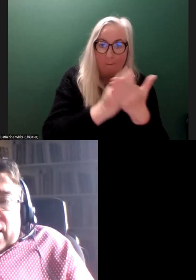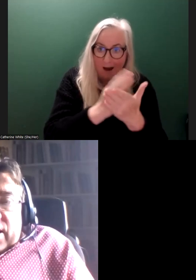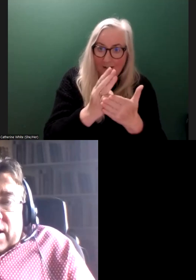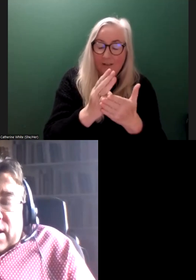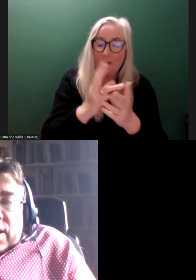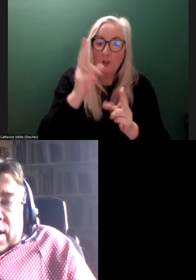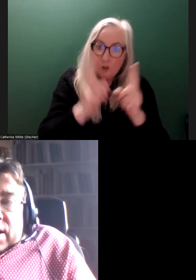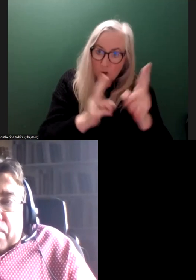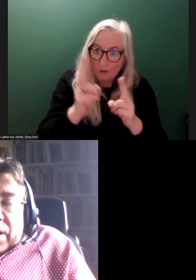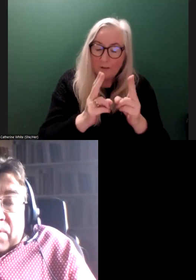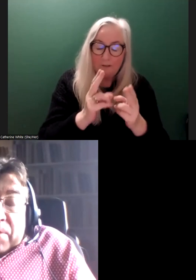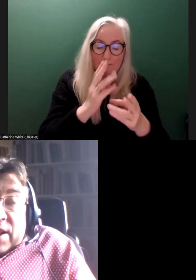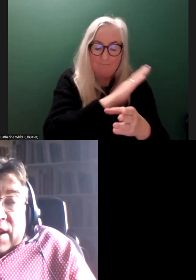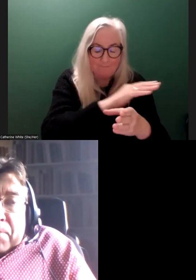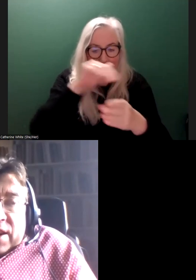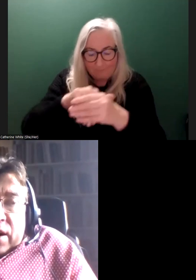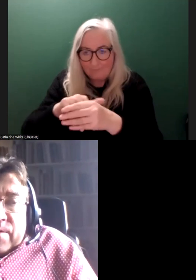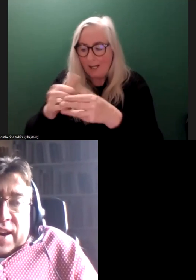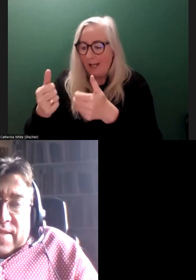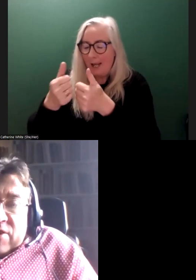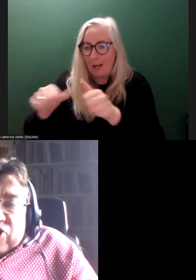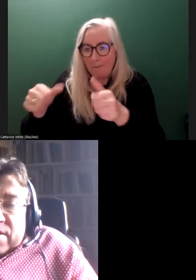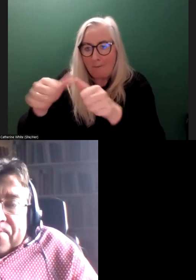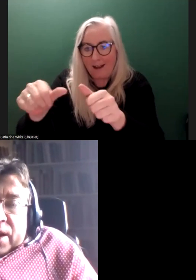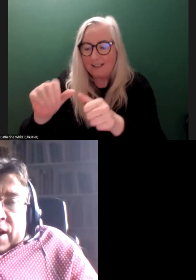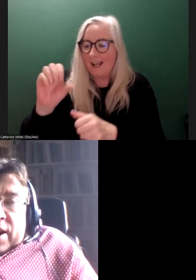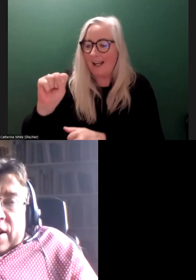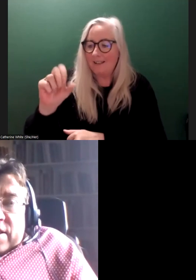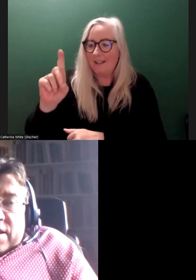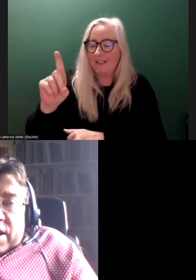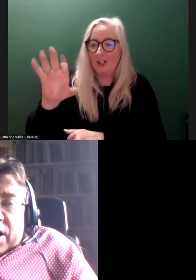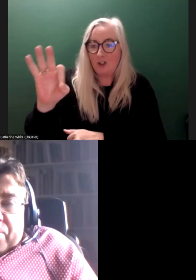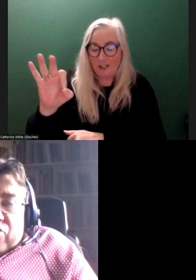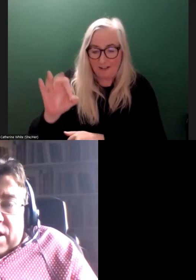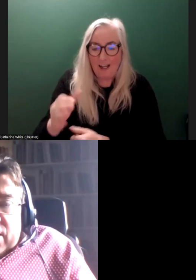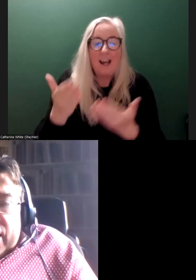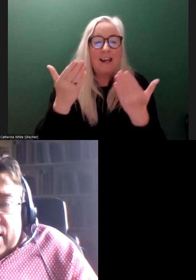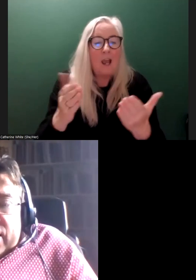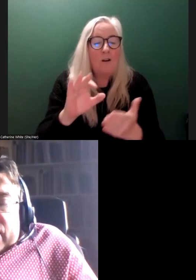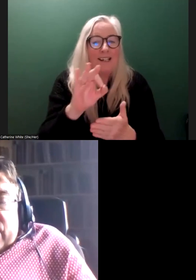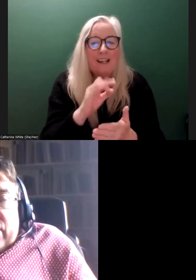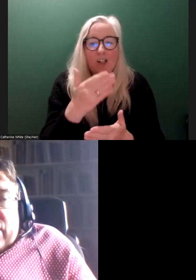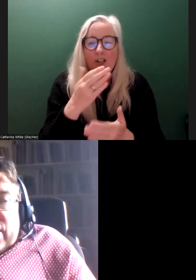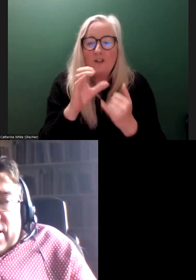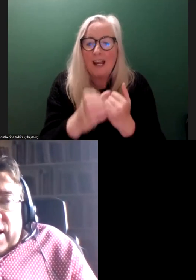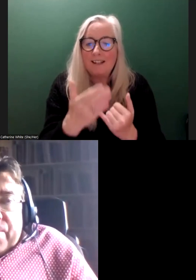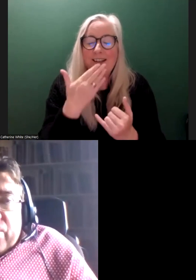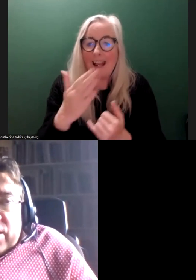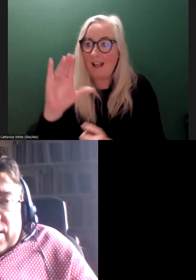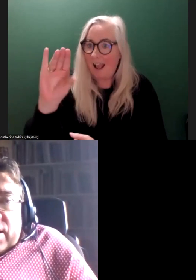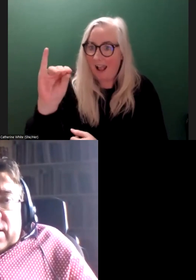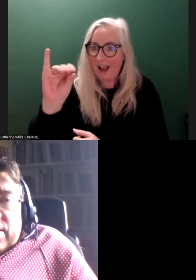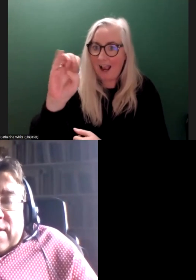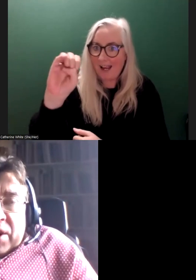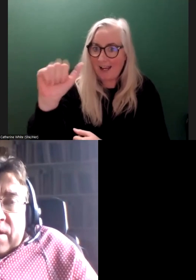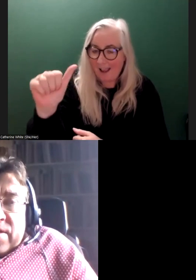in the implementing and embedding of the SDGs. And I'd like to take the opportunity to thank the IIEA for